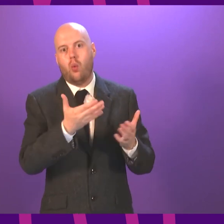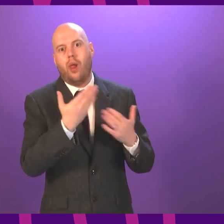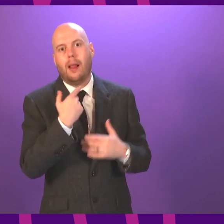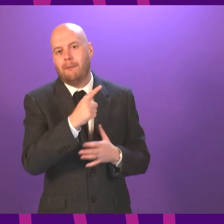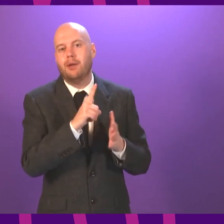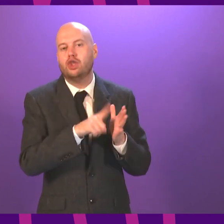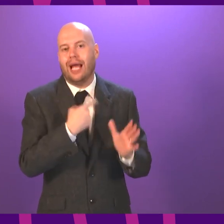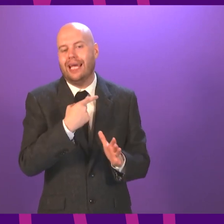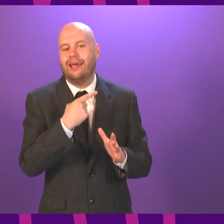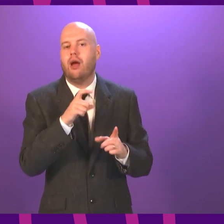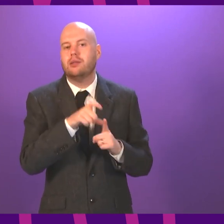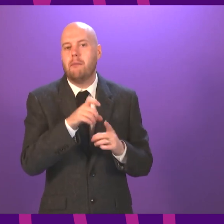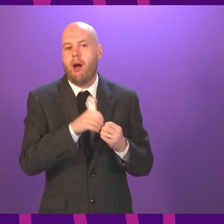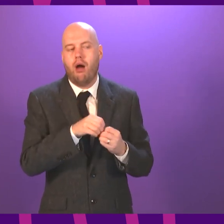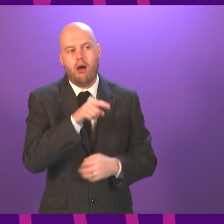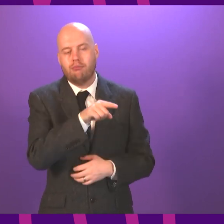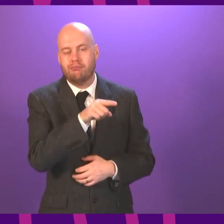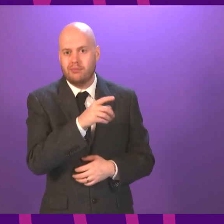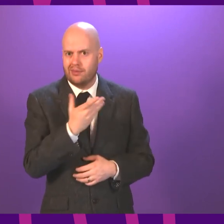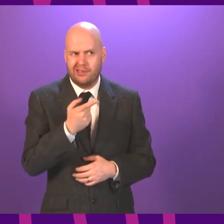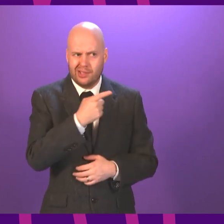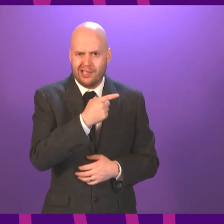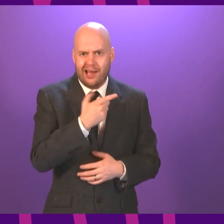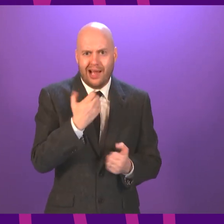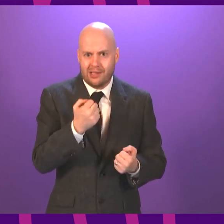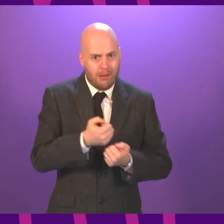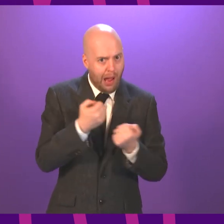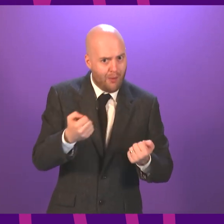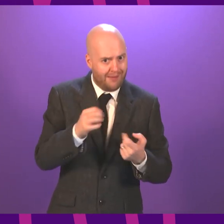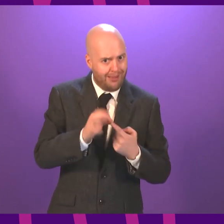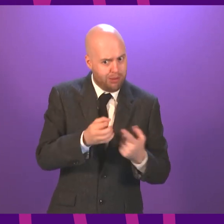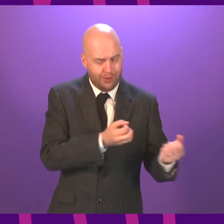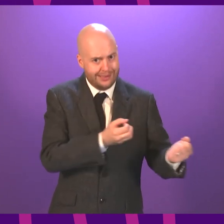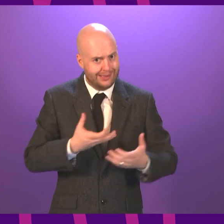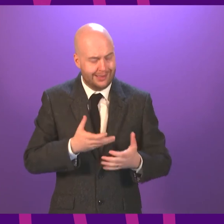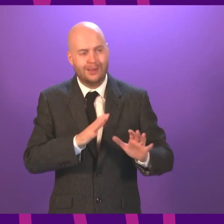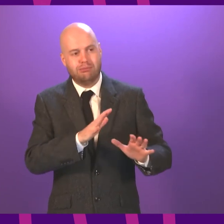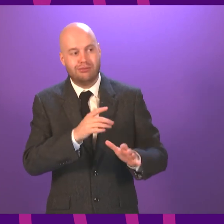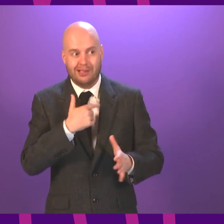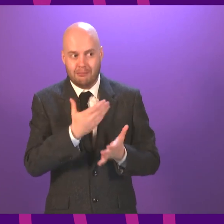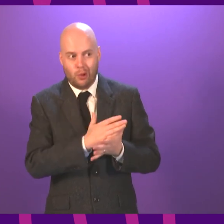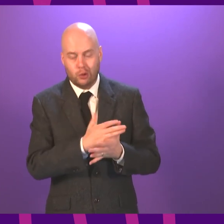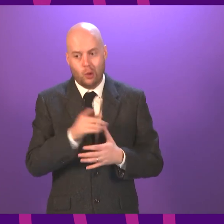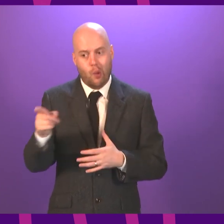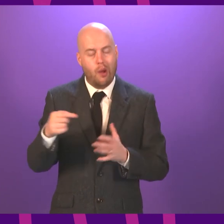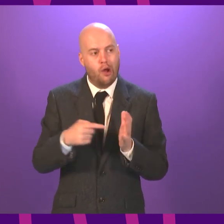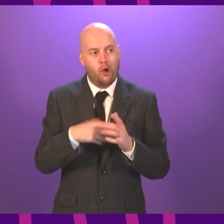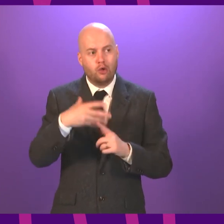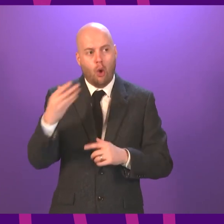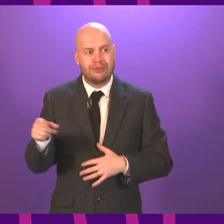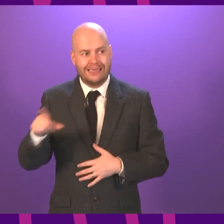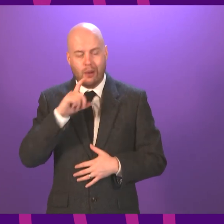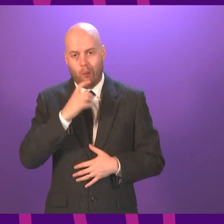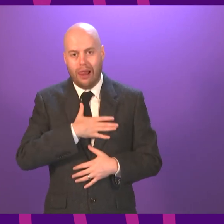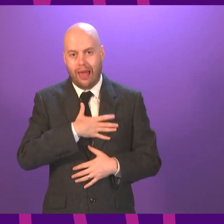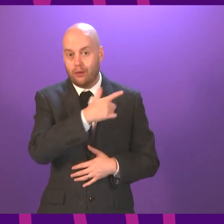just demonstrated in that question what a powerful contribution she has going to make here and I am not sure the Tories are going to like it but I think most of the rest of